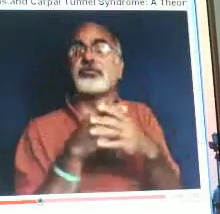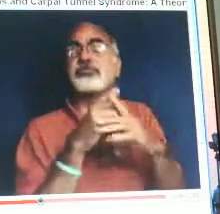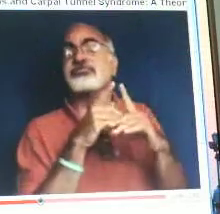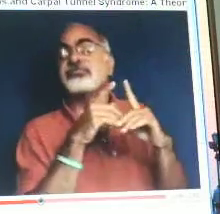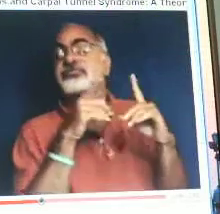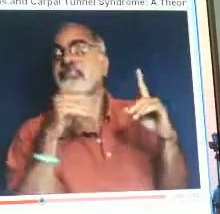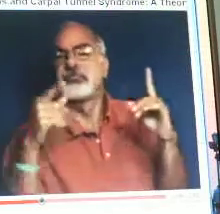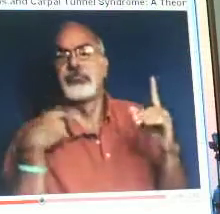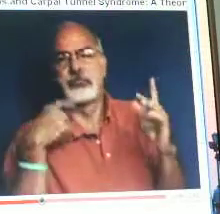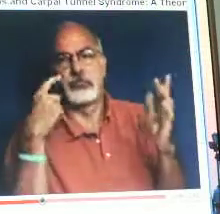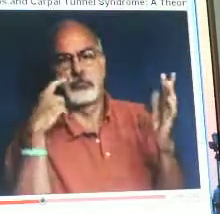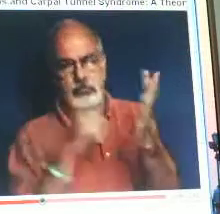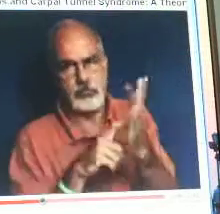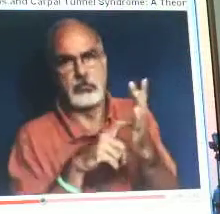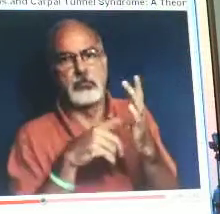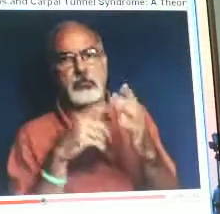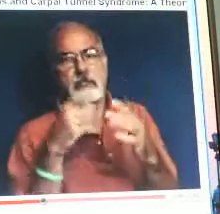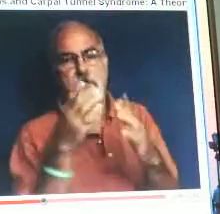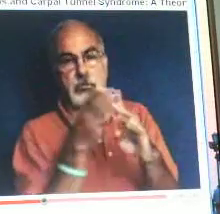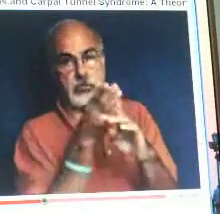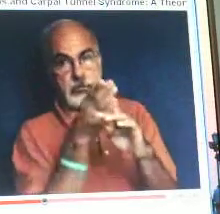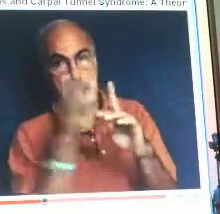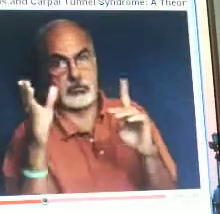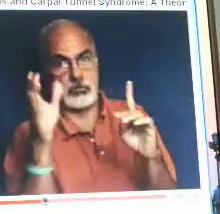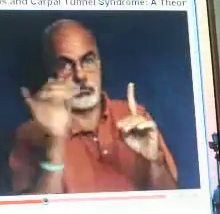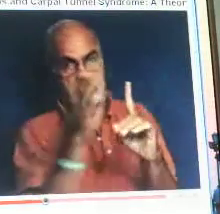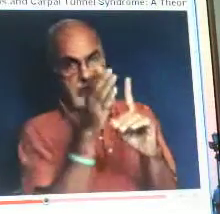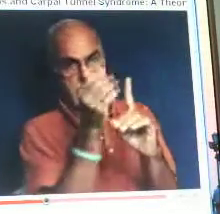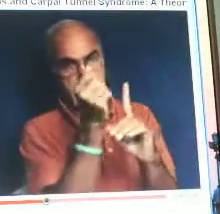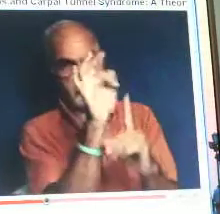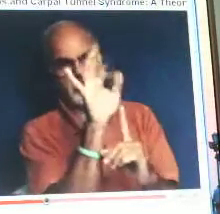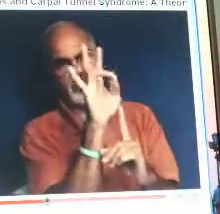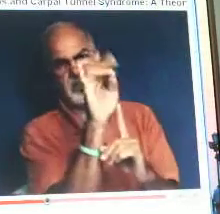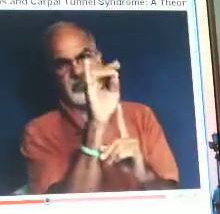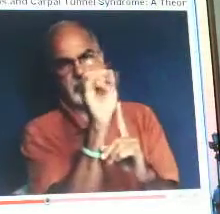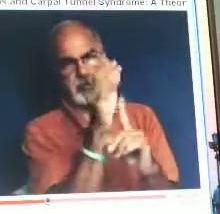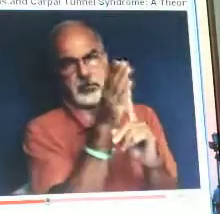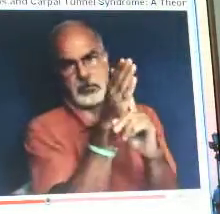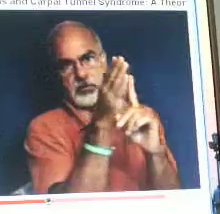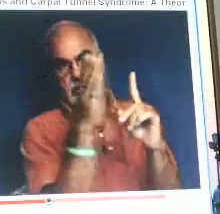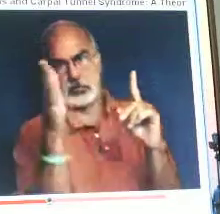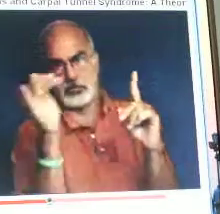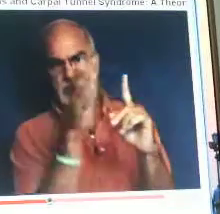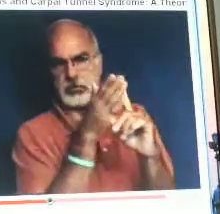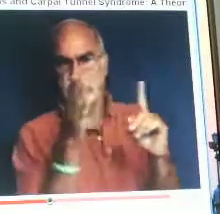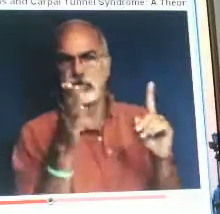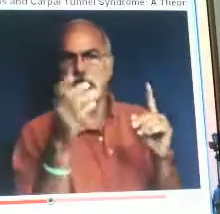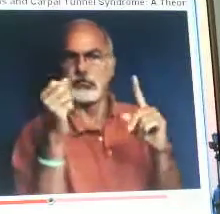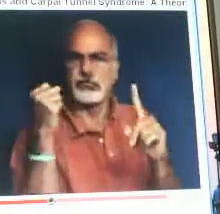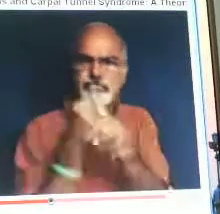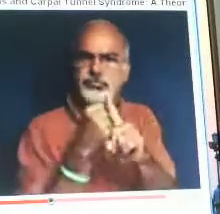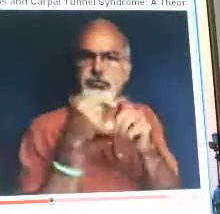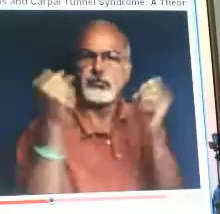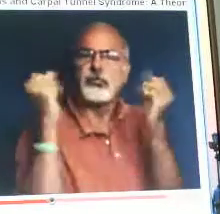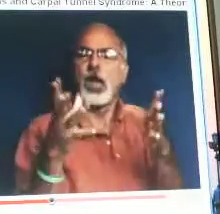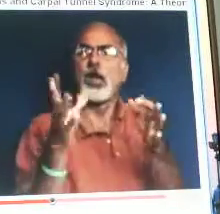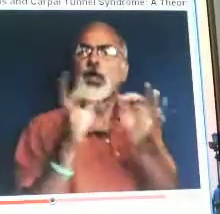what's going on. So, they noticed that through then, from 1970s on,